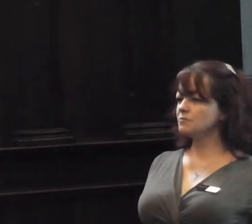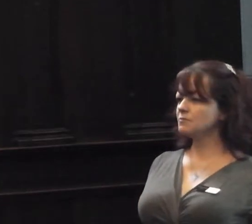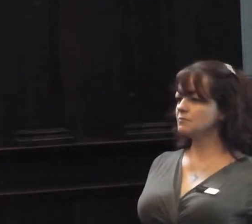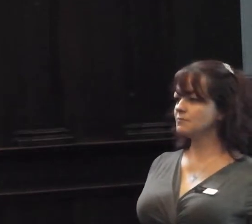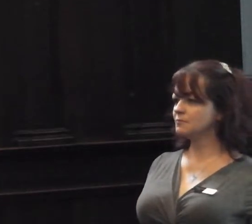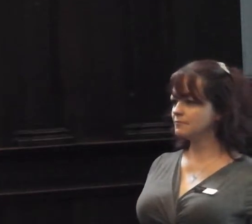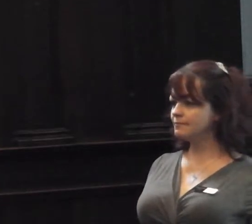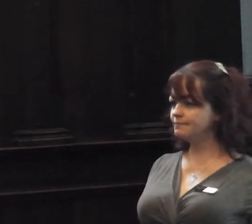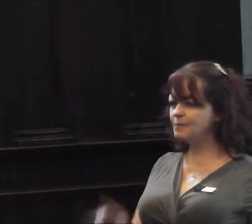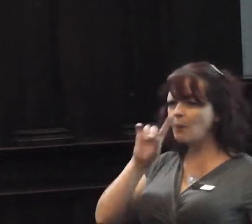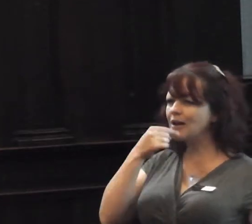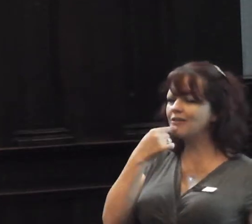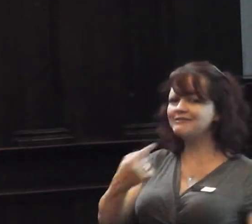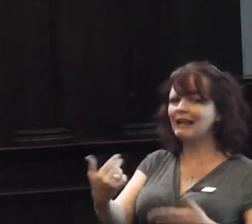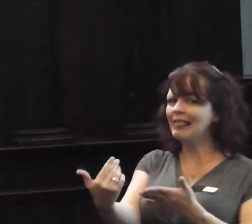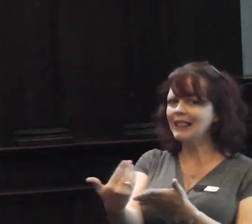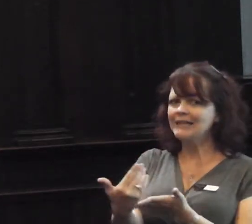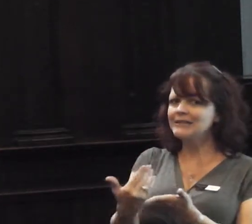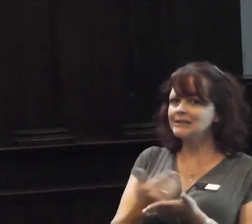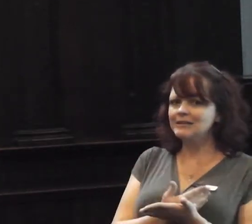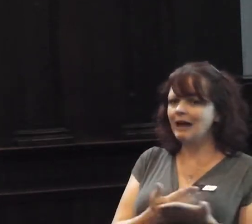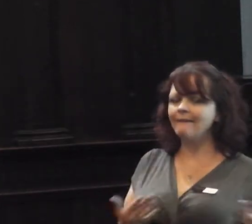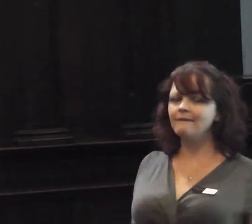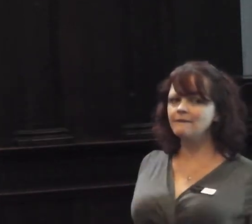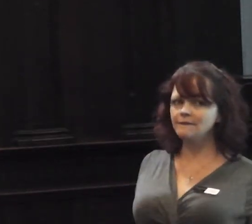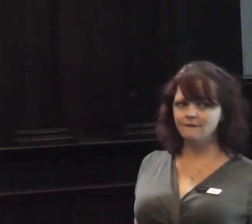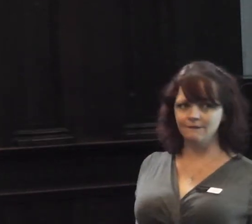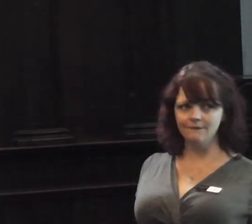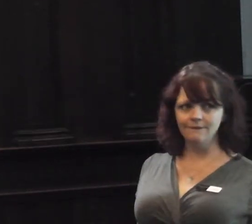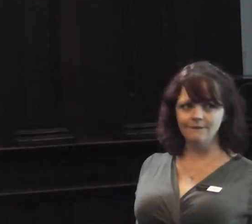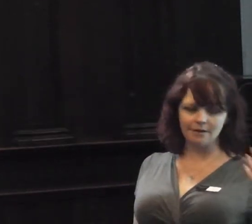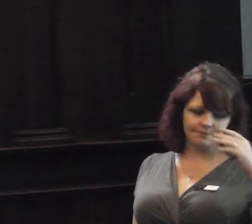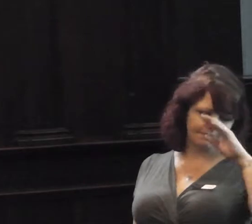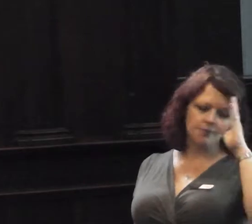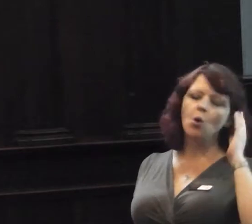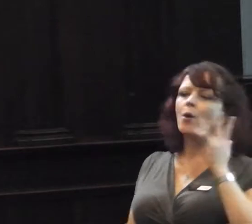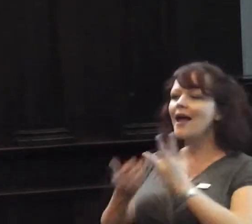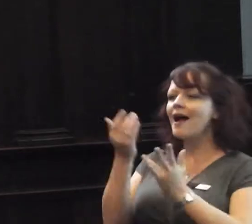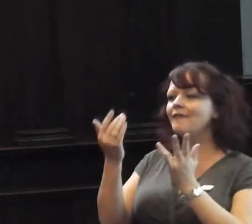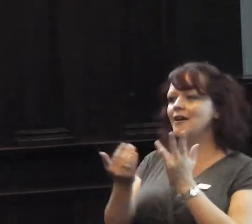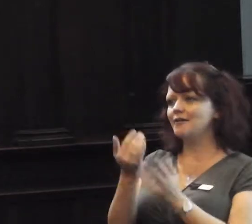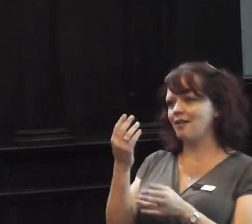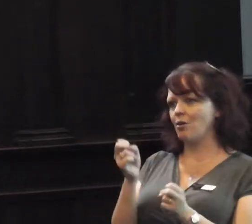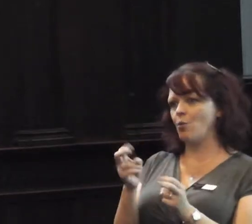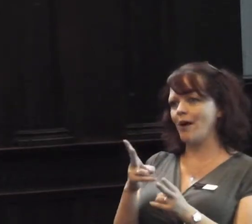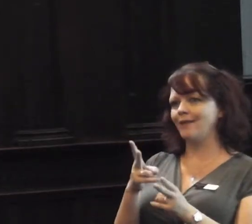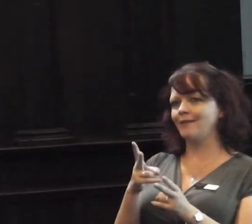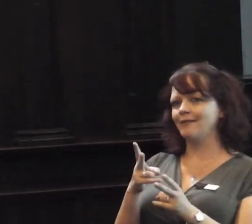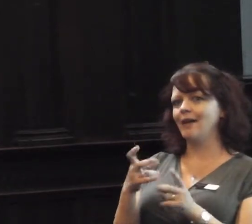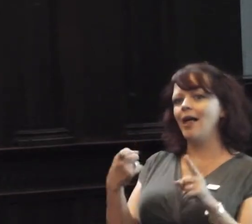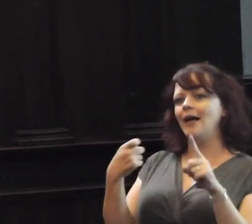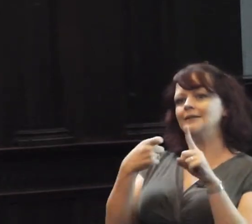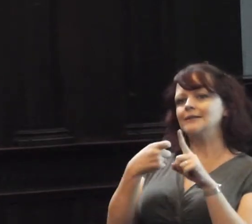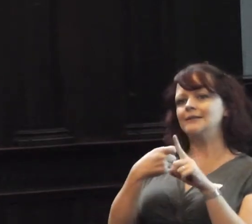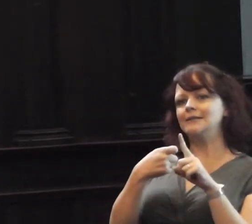can't call them safe, they are less lethal. We have to become another tool, canine exorcist,